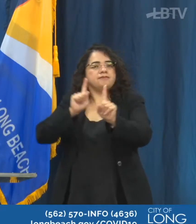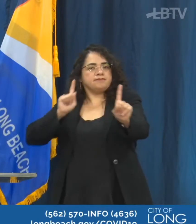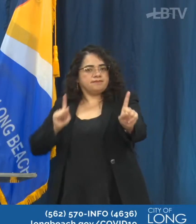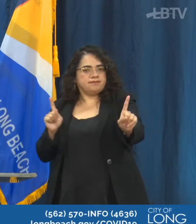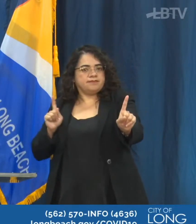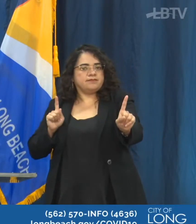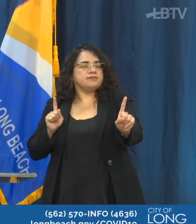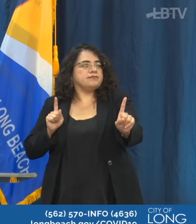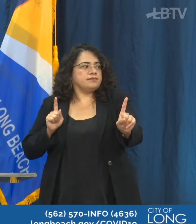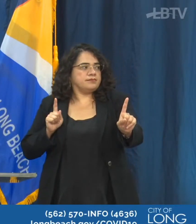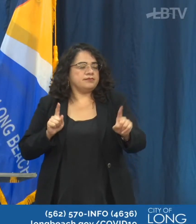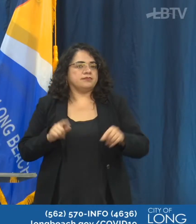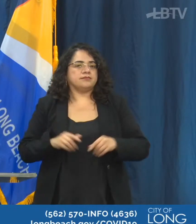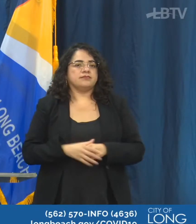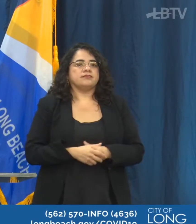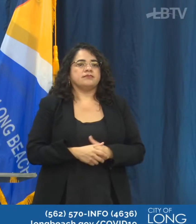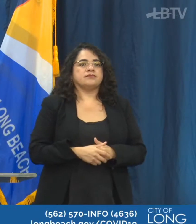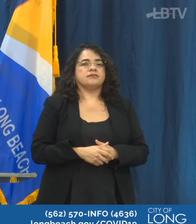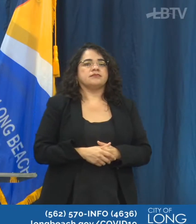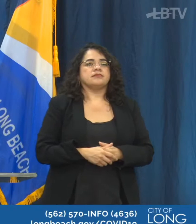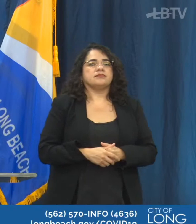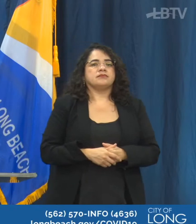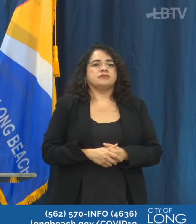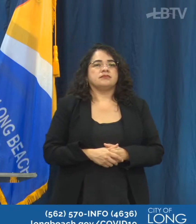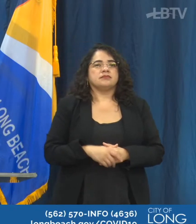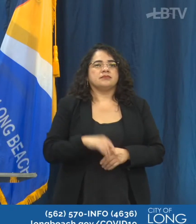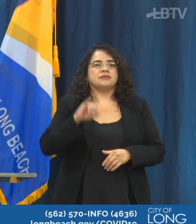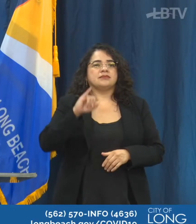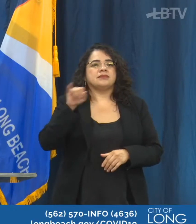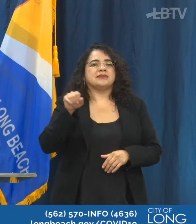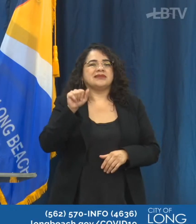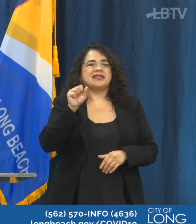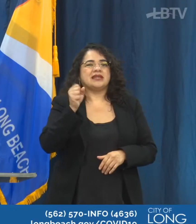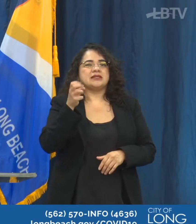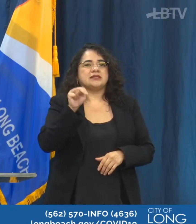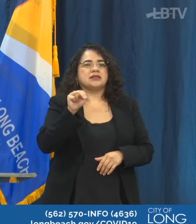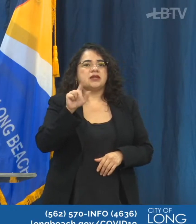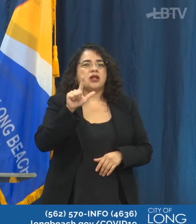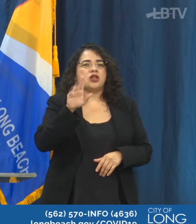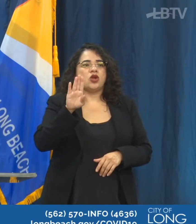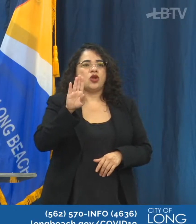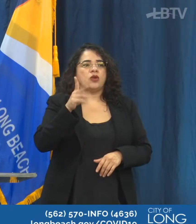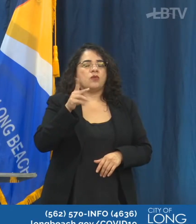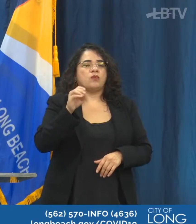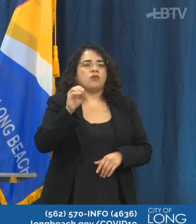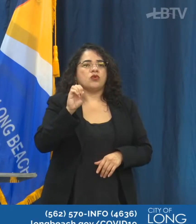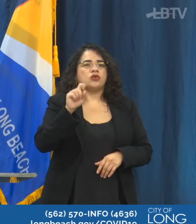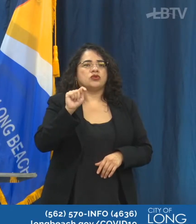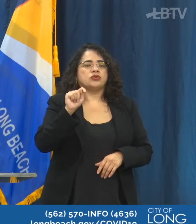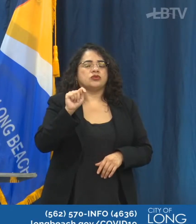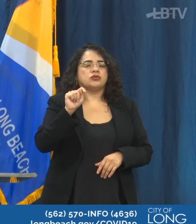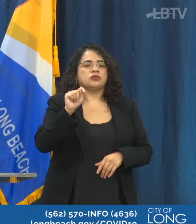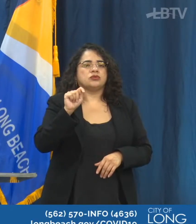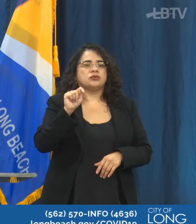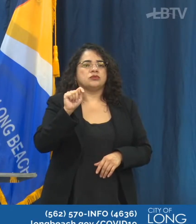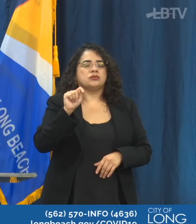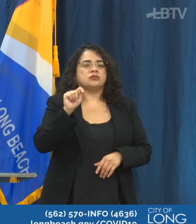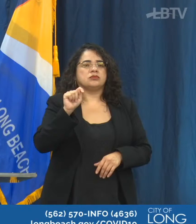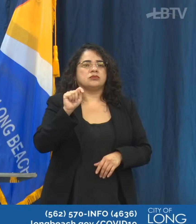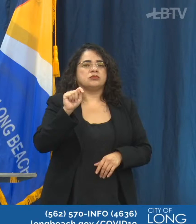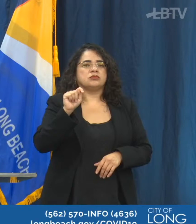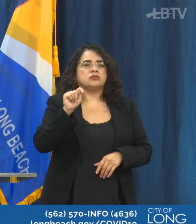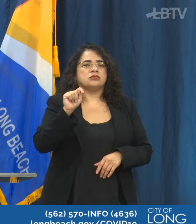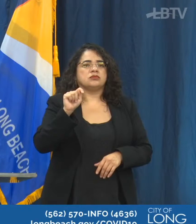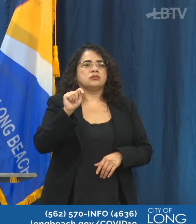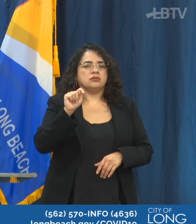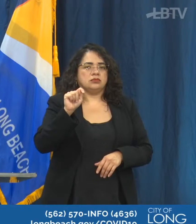Thank you, Kelly. Next question comes from Jason at the Long Beach Post. Go ahead, Hi. This question is